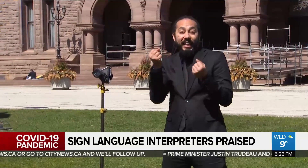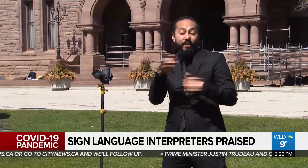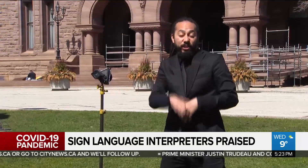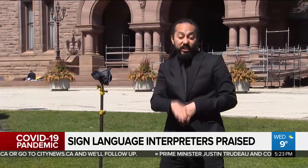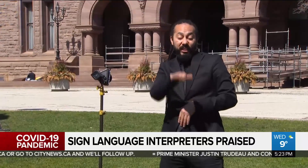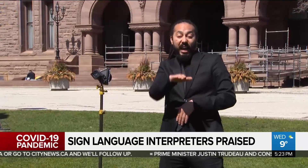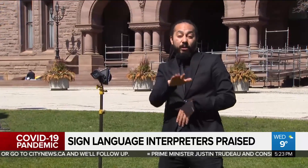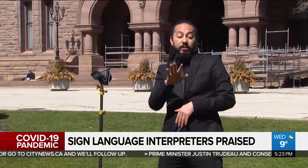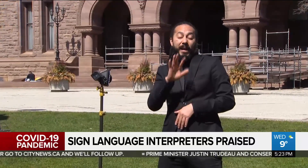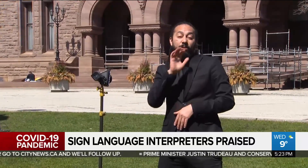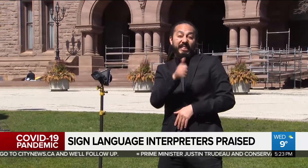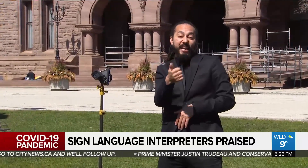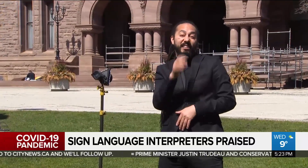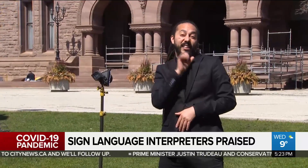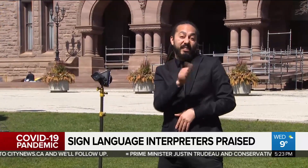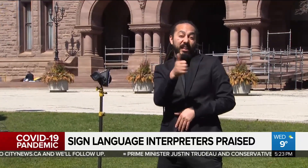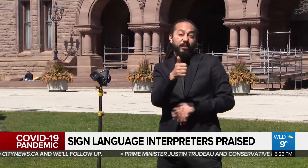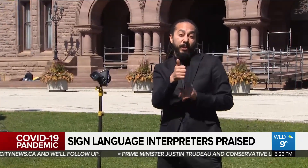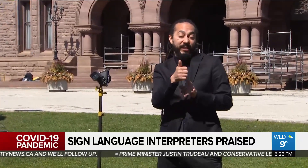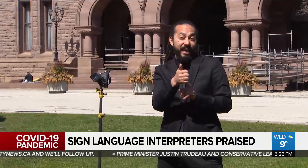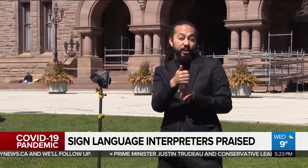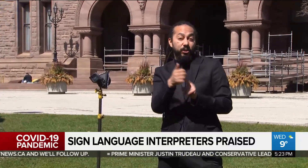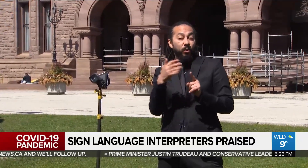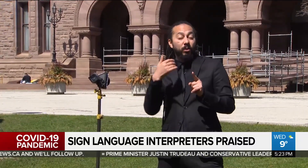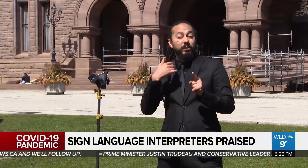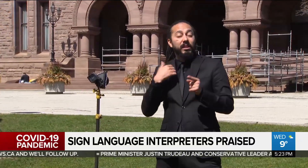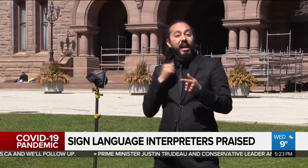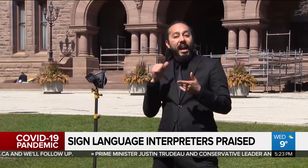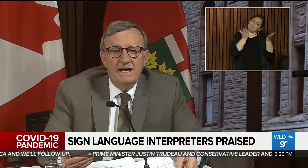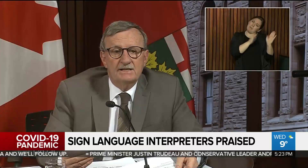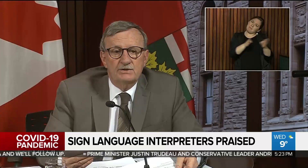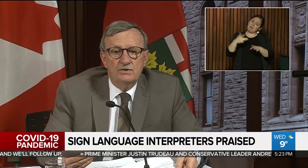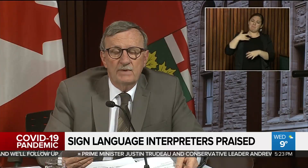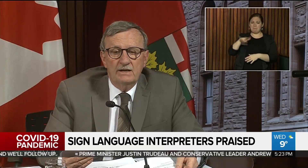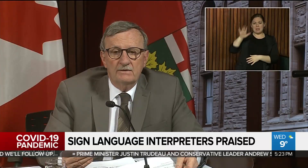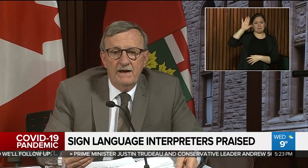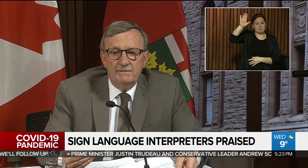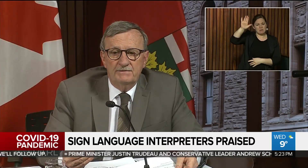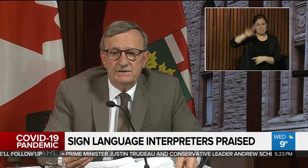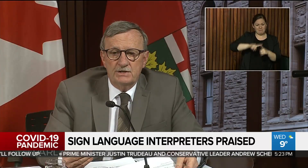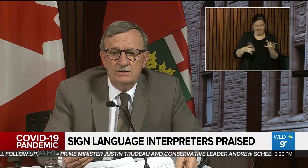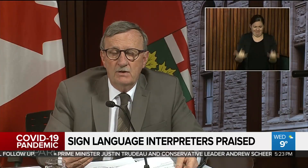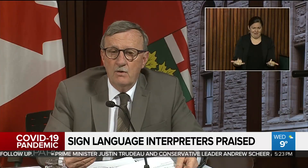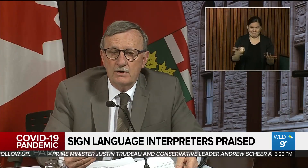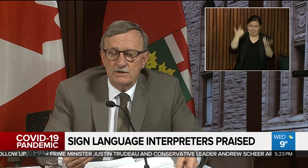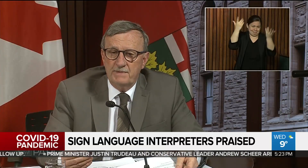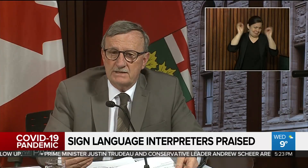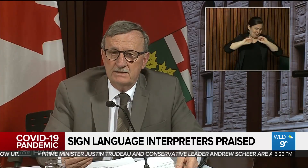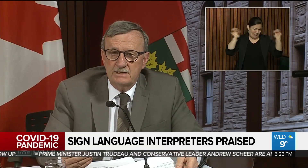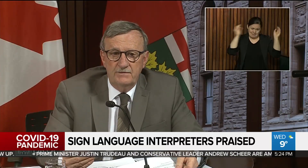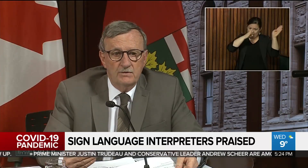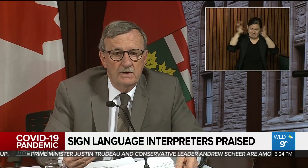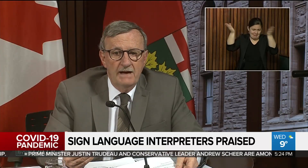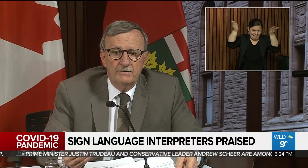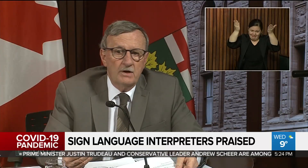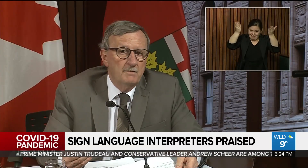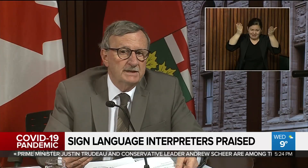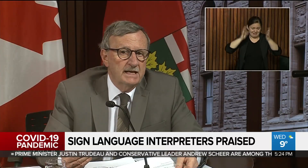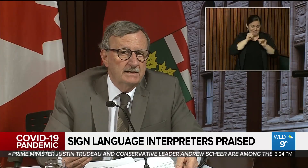language until I was about 10, until I was about 10 years old. Both have received praise from the community over social media for their daily